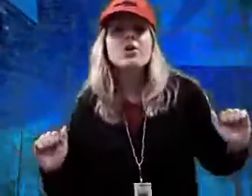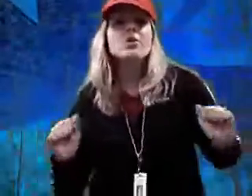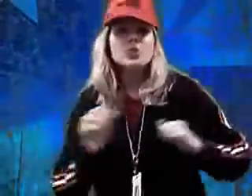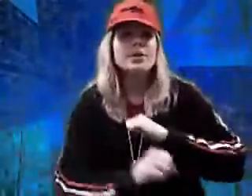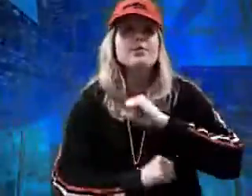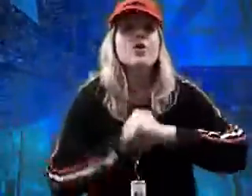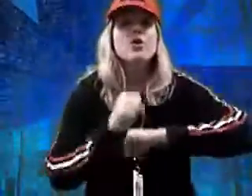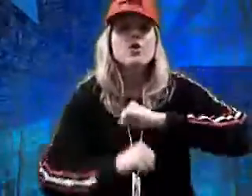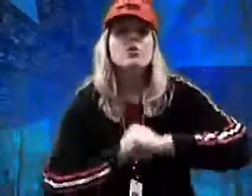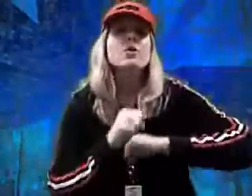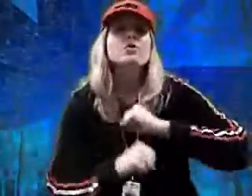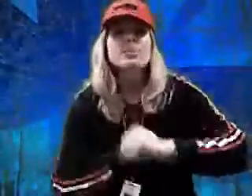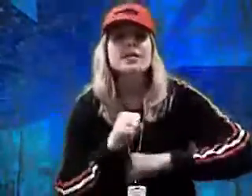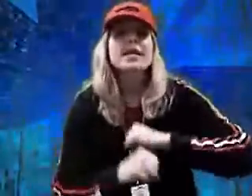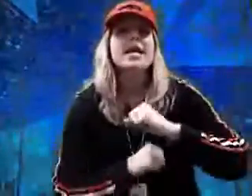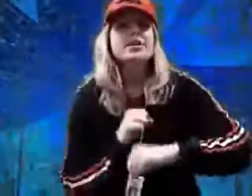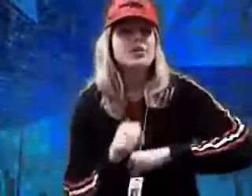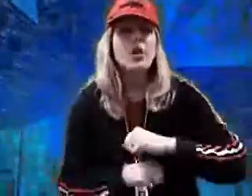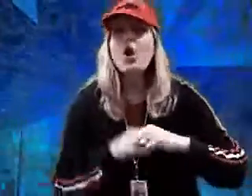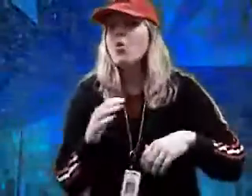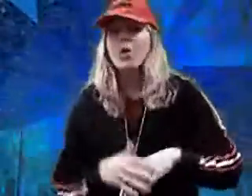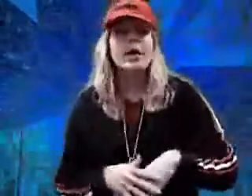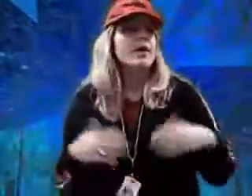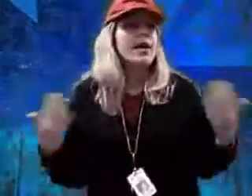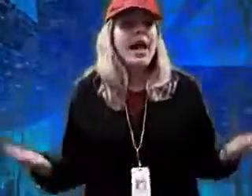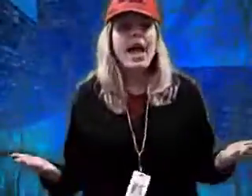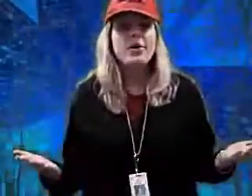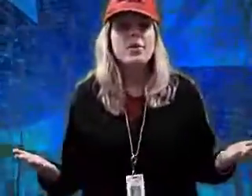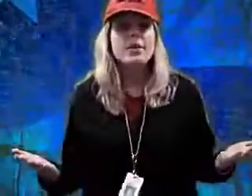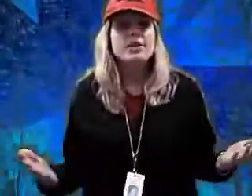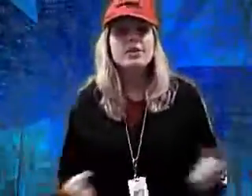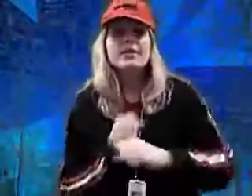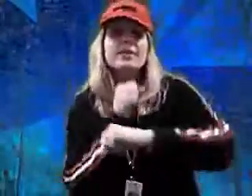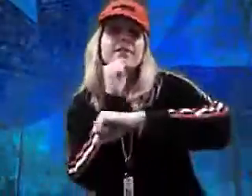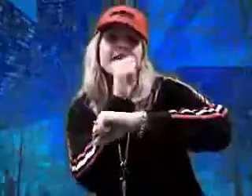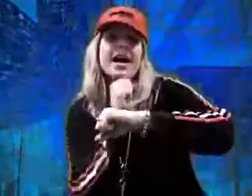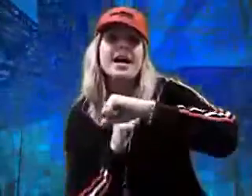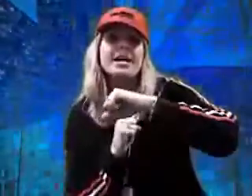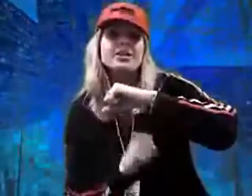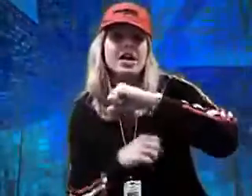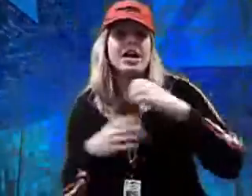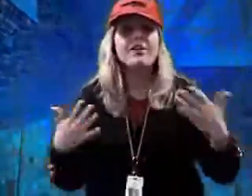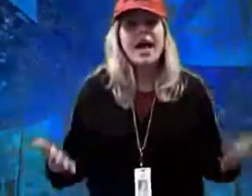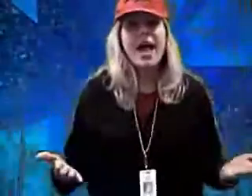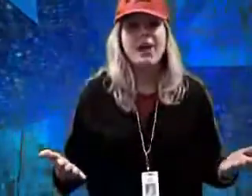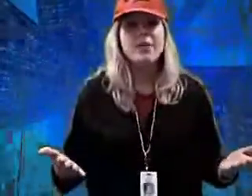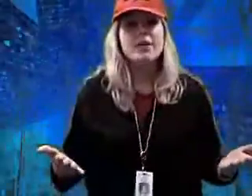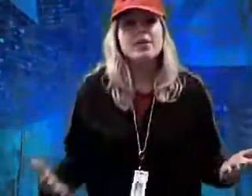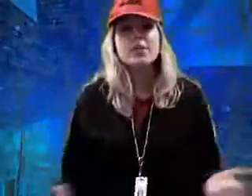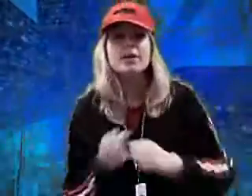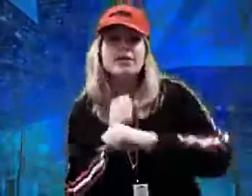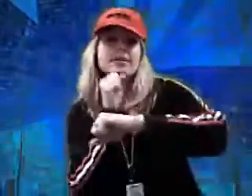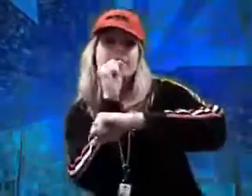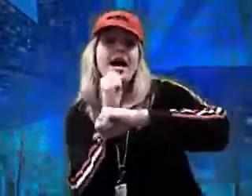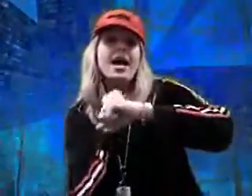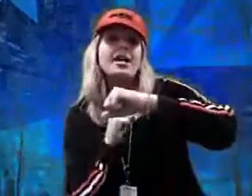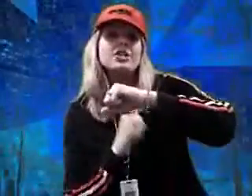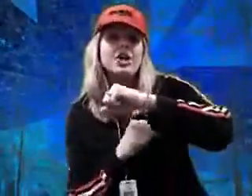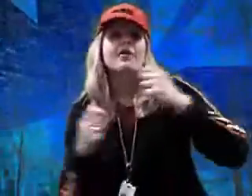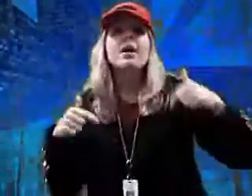it goes, we roll, those big heads roll. Well, how do we do it? The divide job. How do we do it? The divide